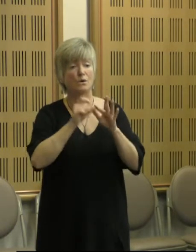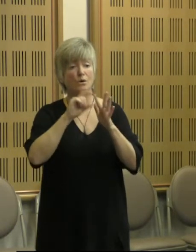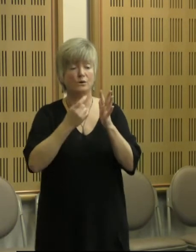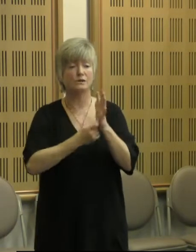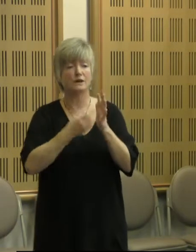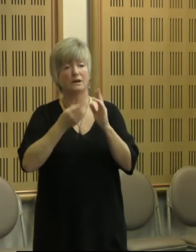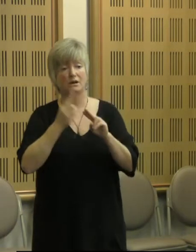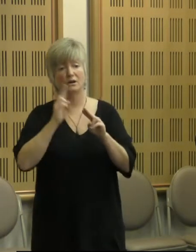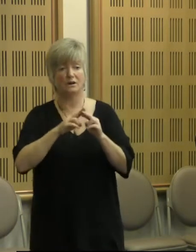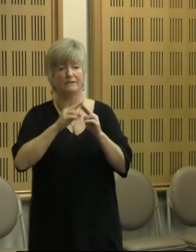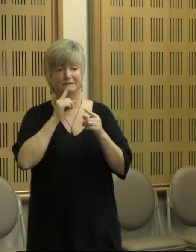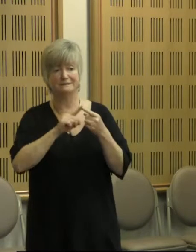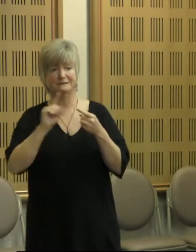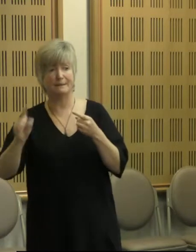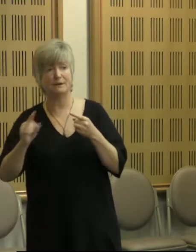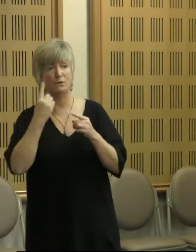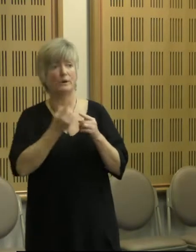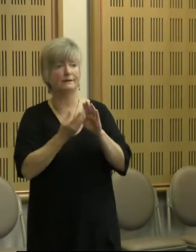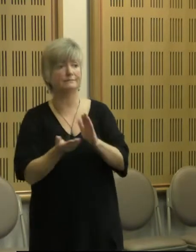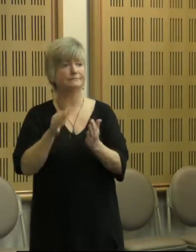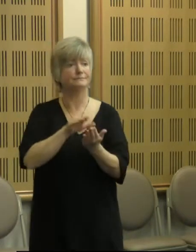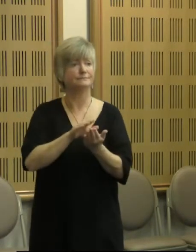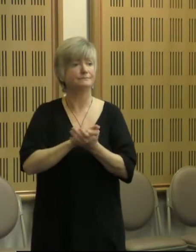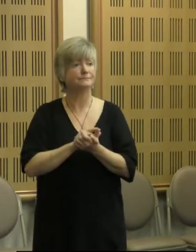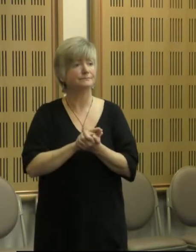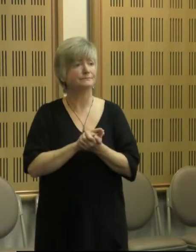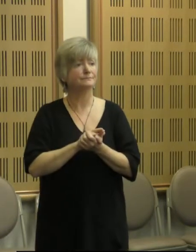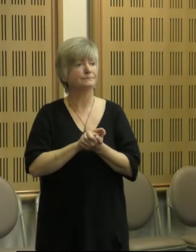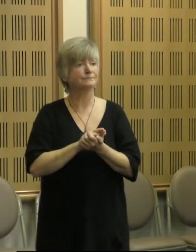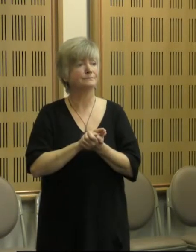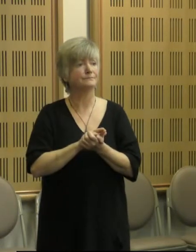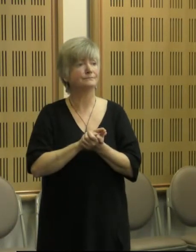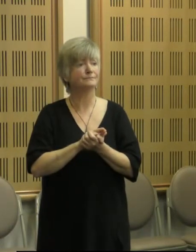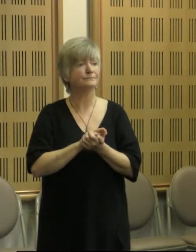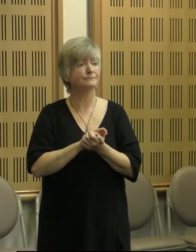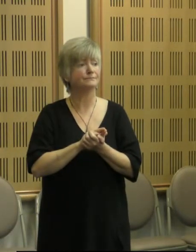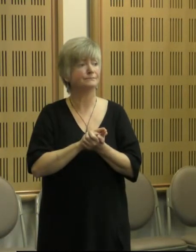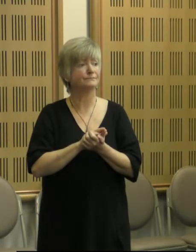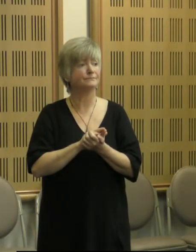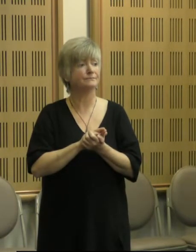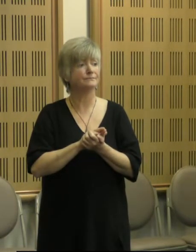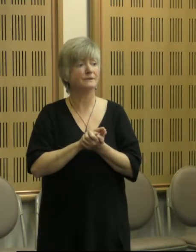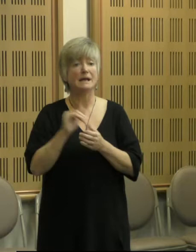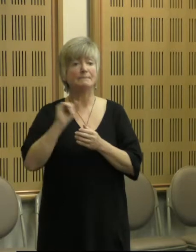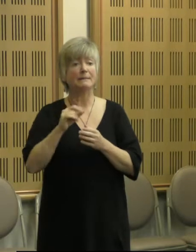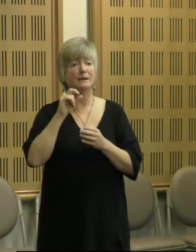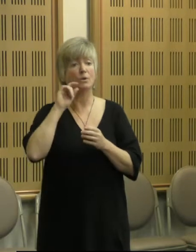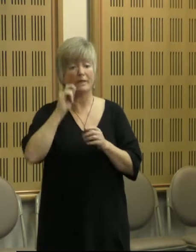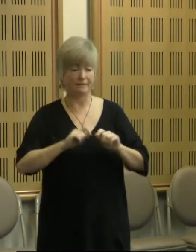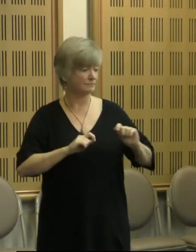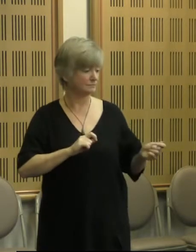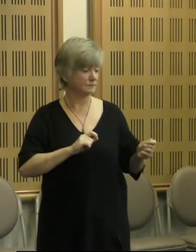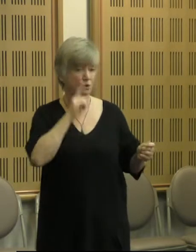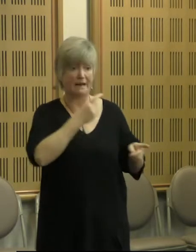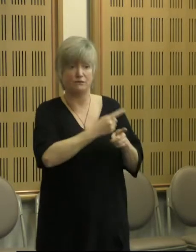which is with some little prompts. So perhaps with your peers near, near you, you can have a little chat after this video,